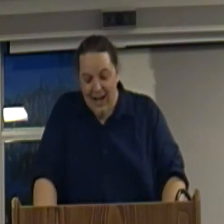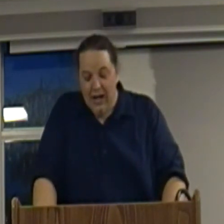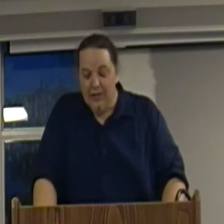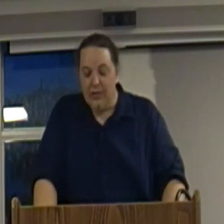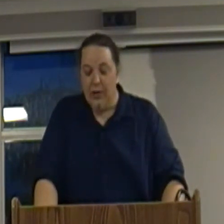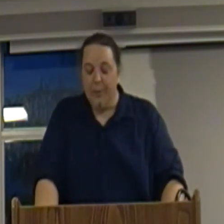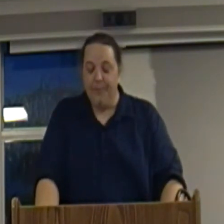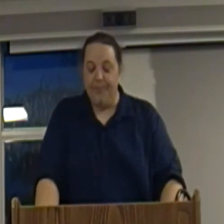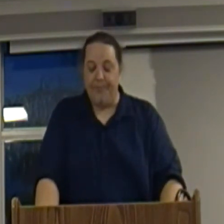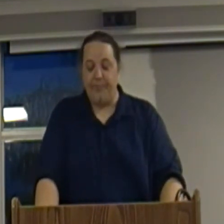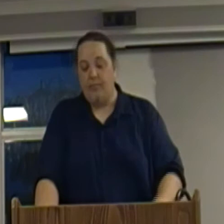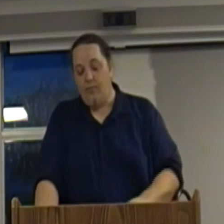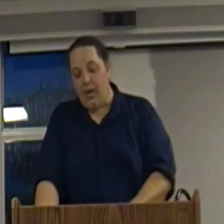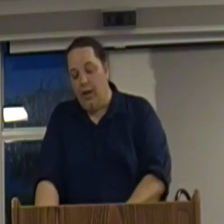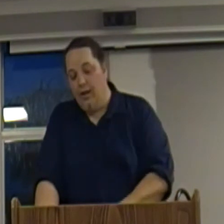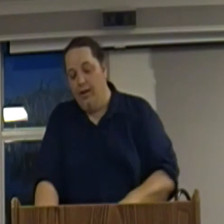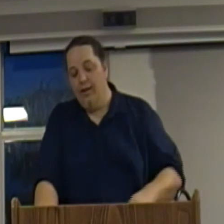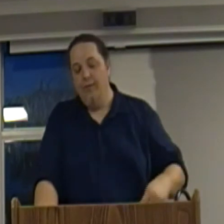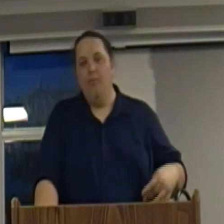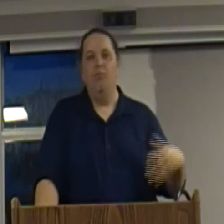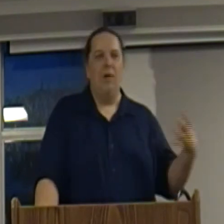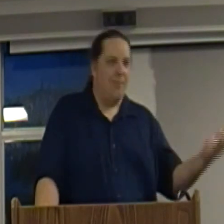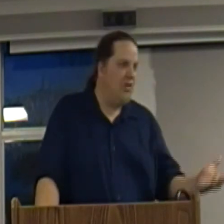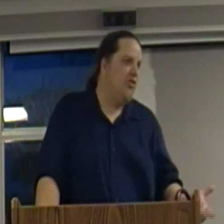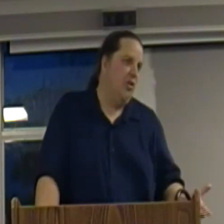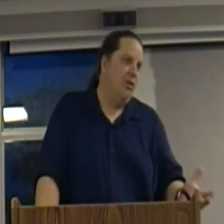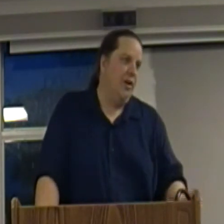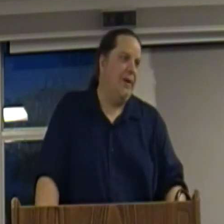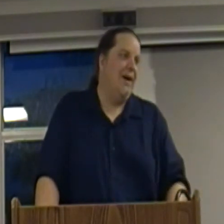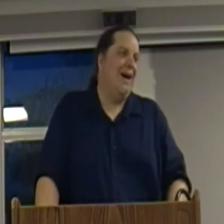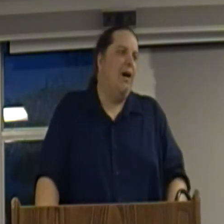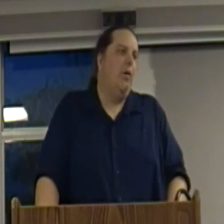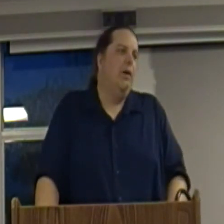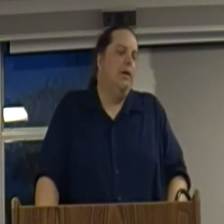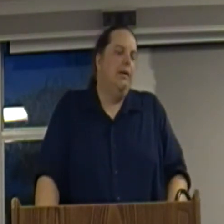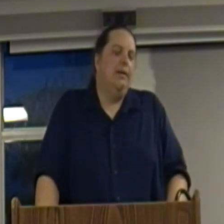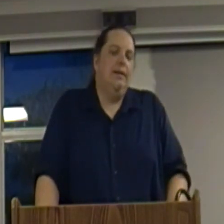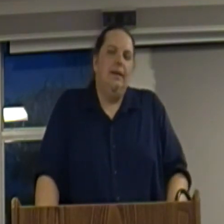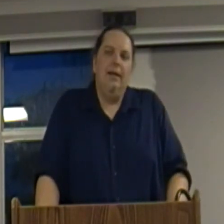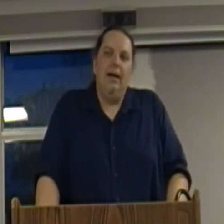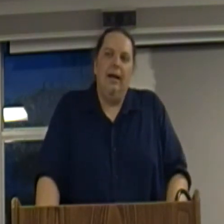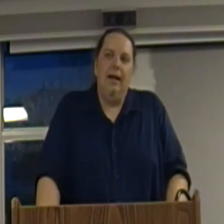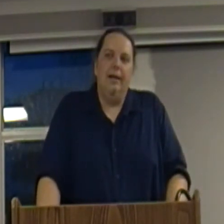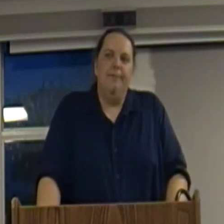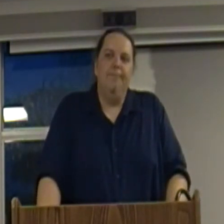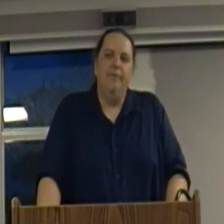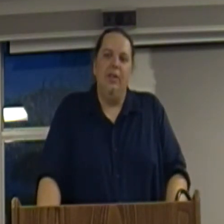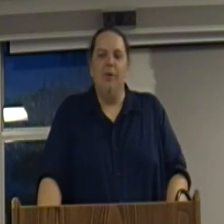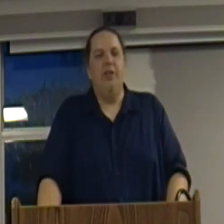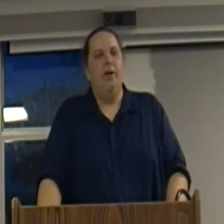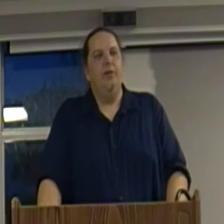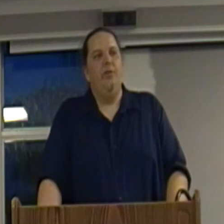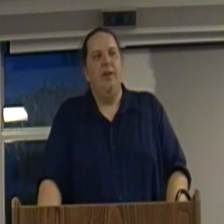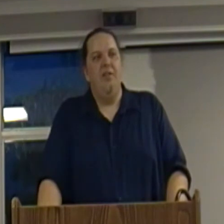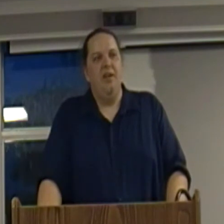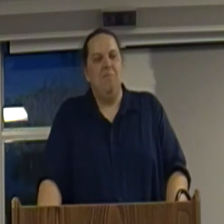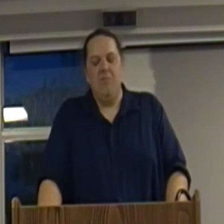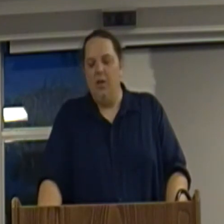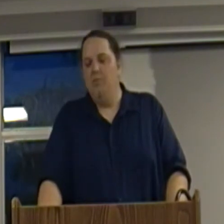Right, so, I mentioned earlier about how, uh, the libertarians say that, you know,